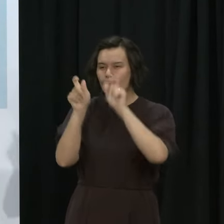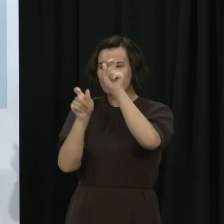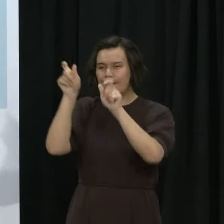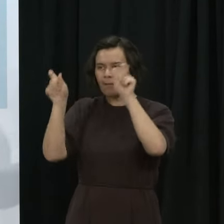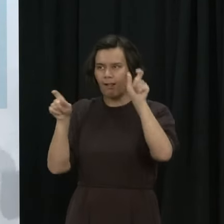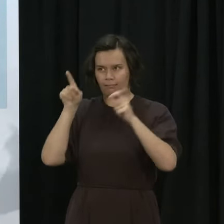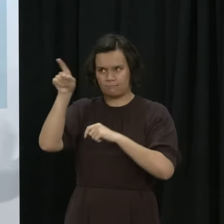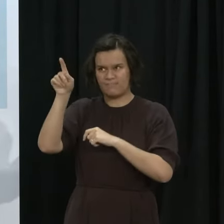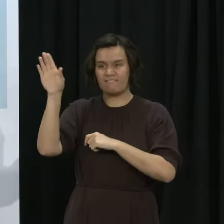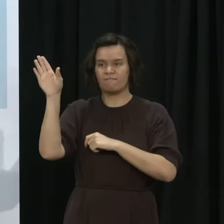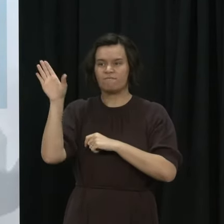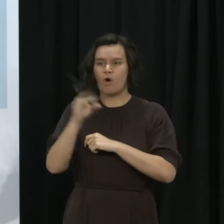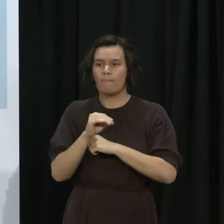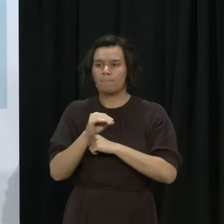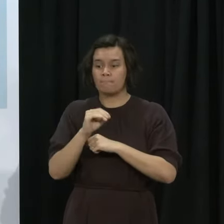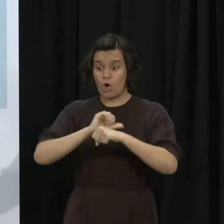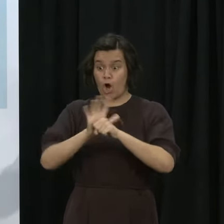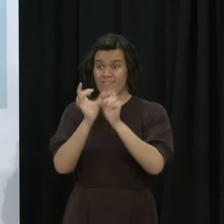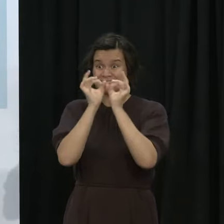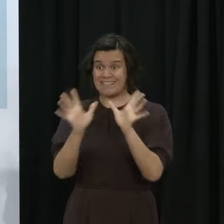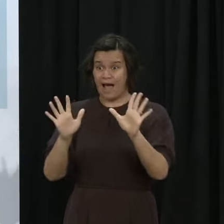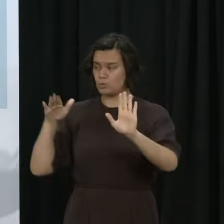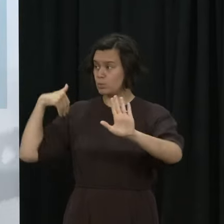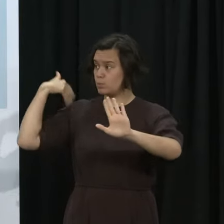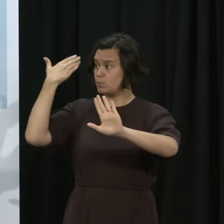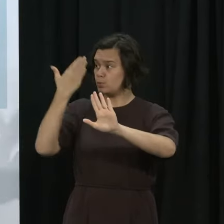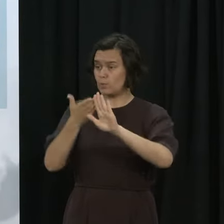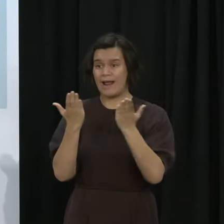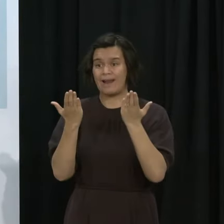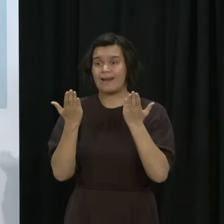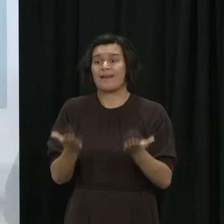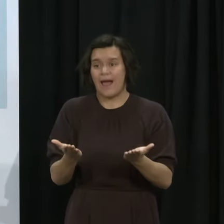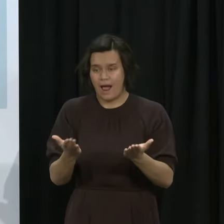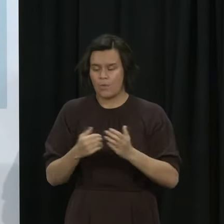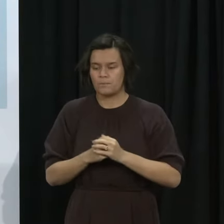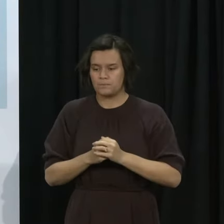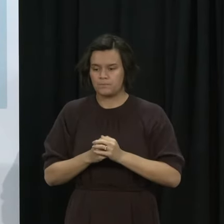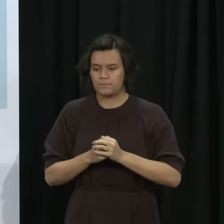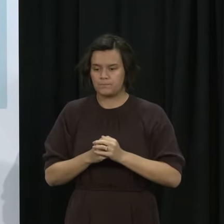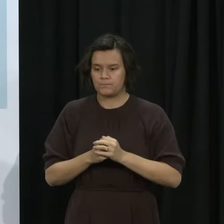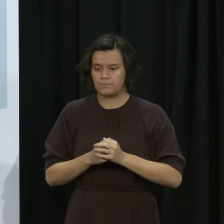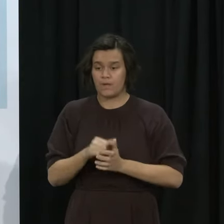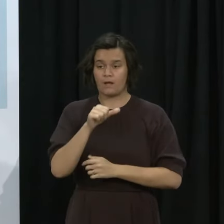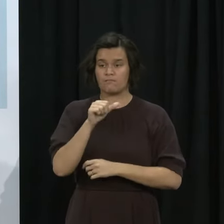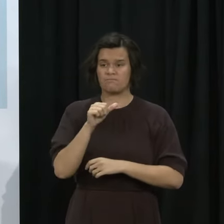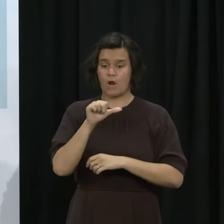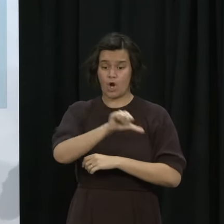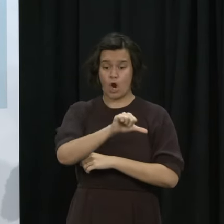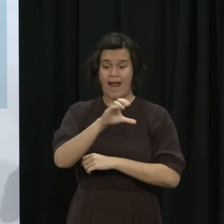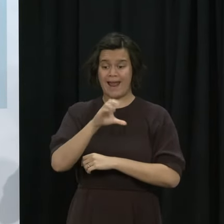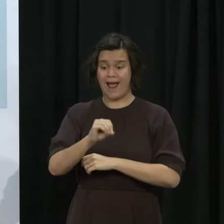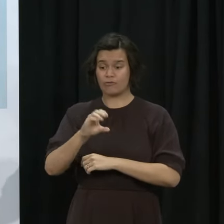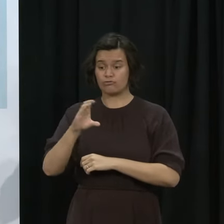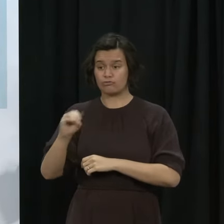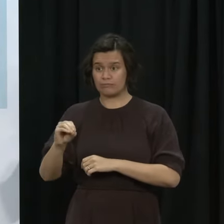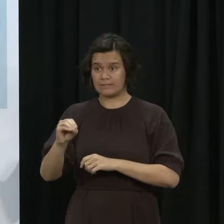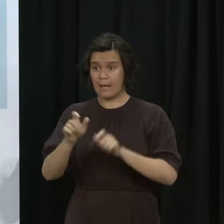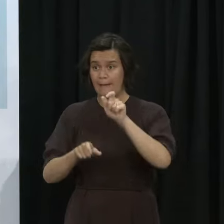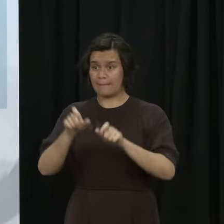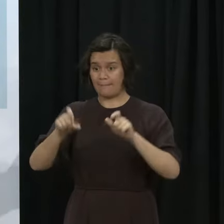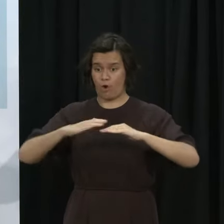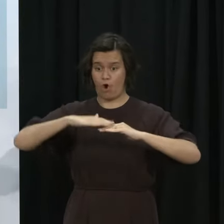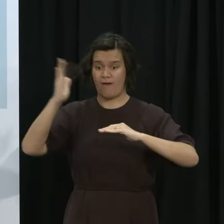pandemic, there have been over 600, rather, excuse me, rather over 900 people aged 60 or over